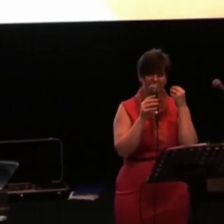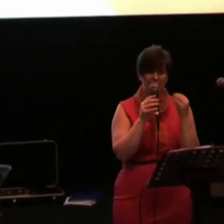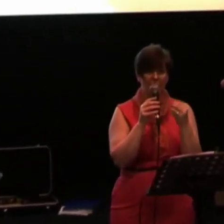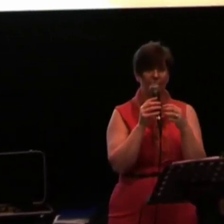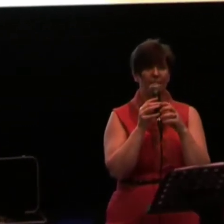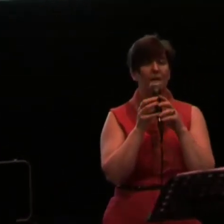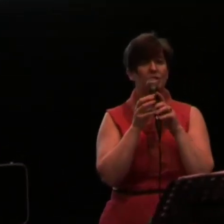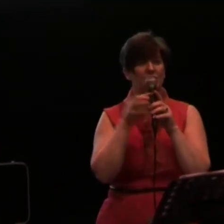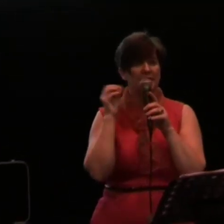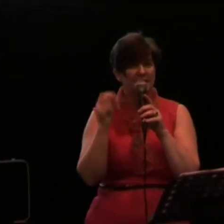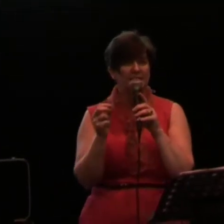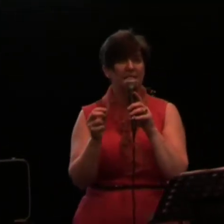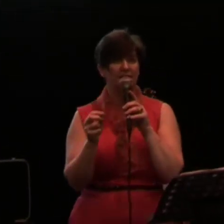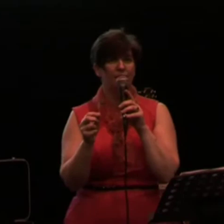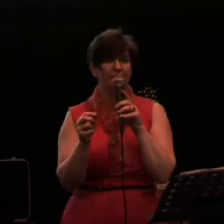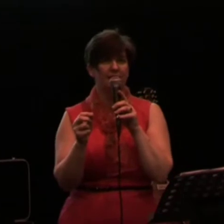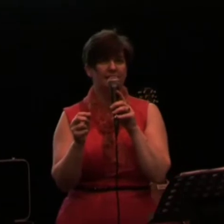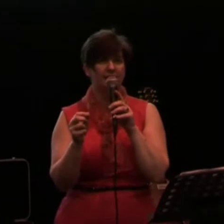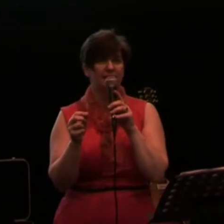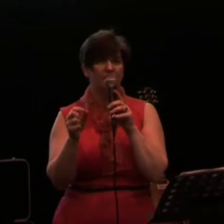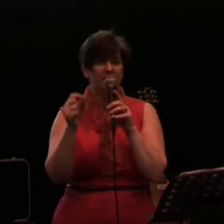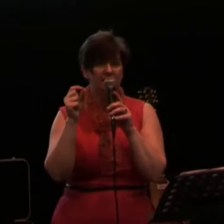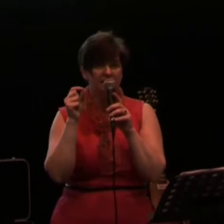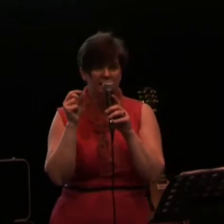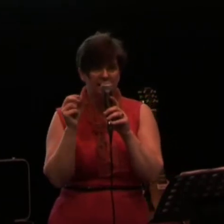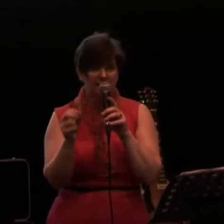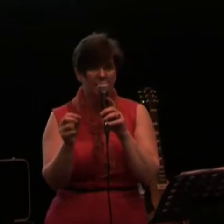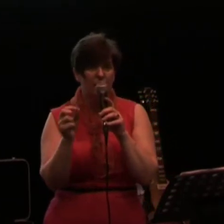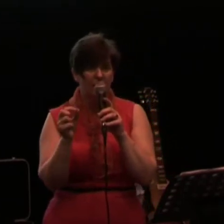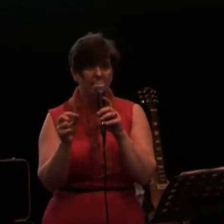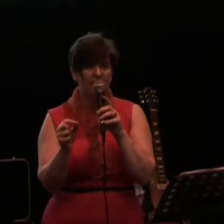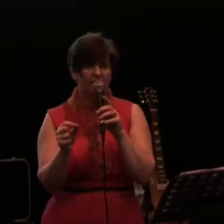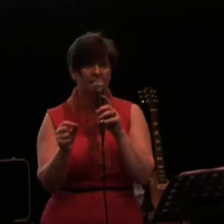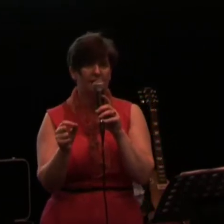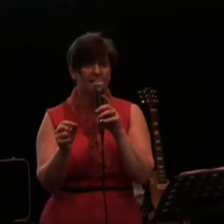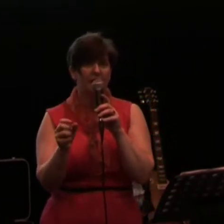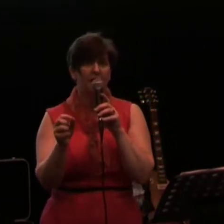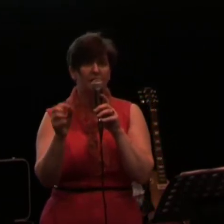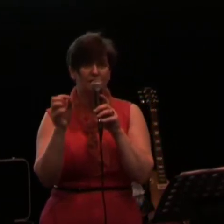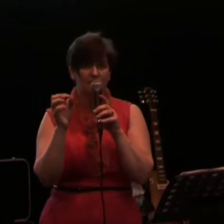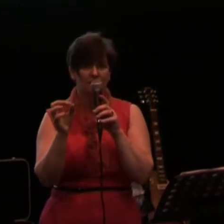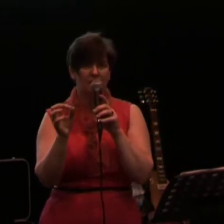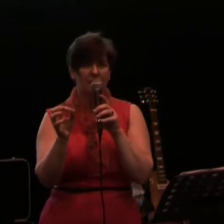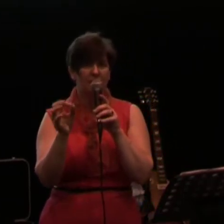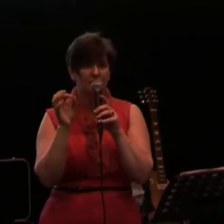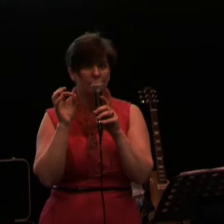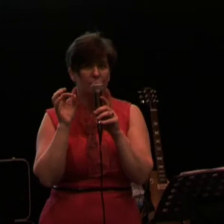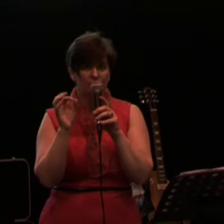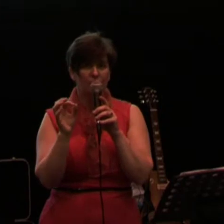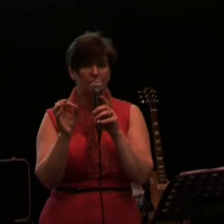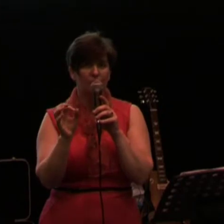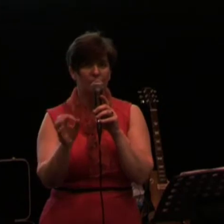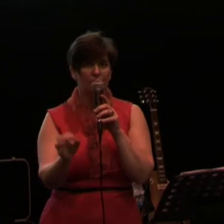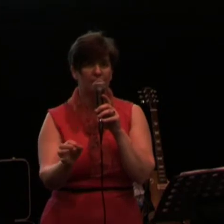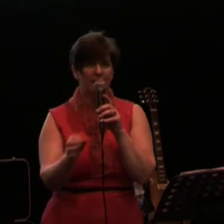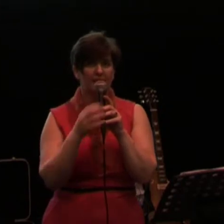She didn't know him. But she listened to that voice. She listened to that still, quiet voice. And, you know, sometimes if you're not